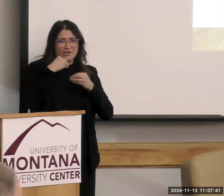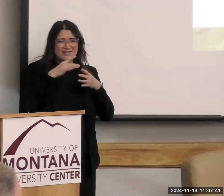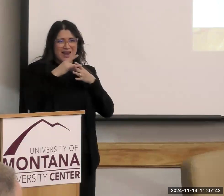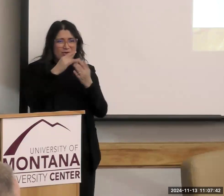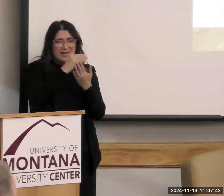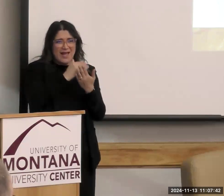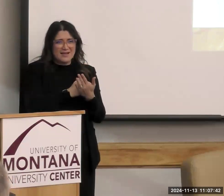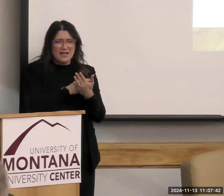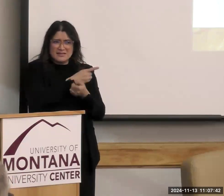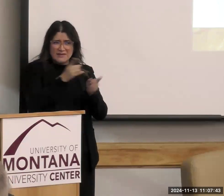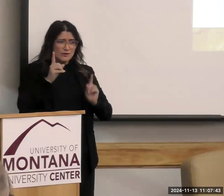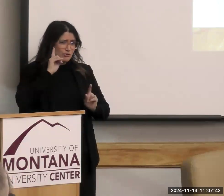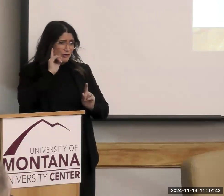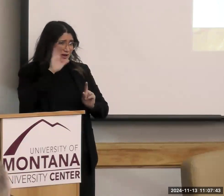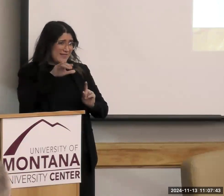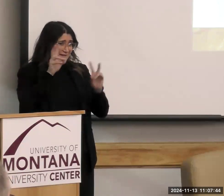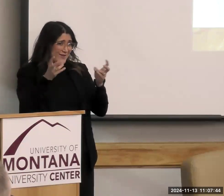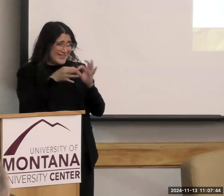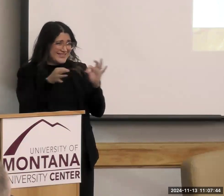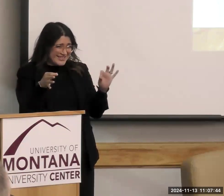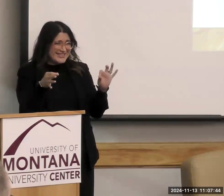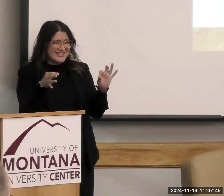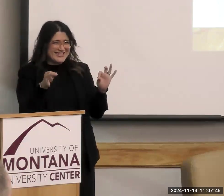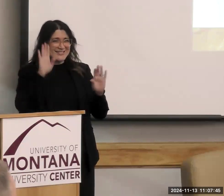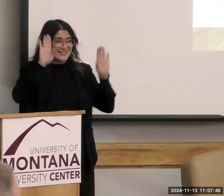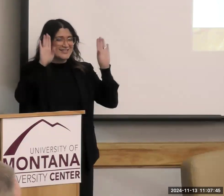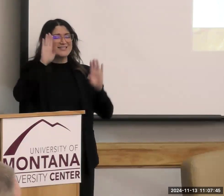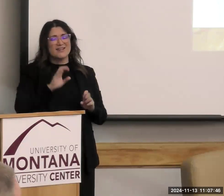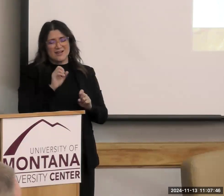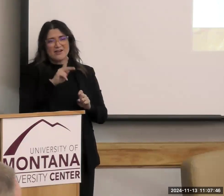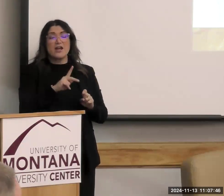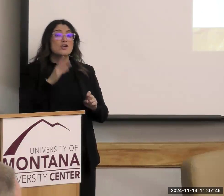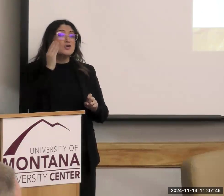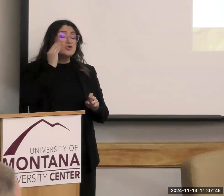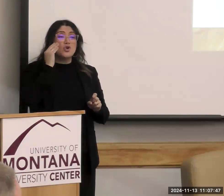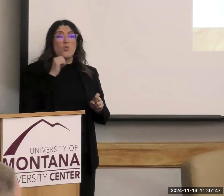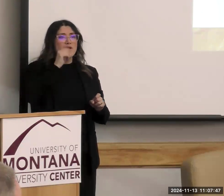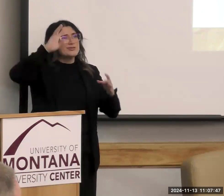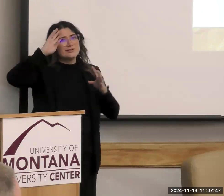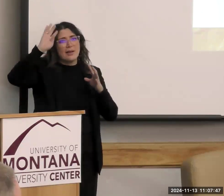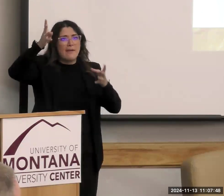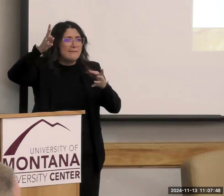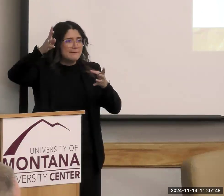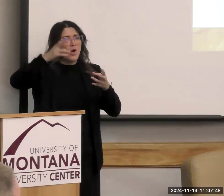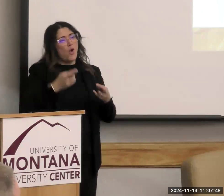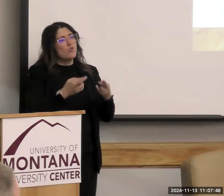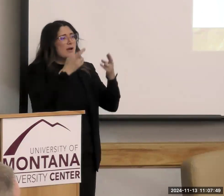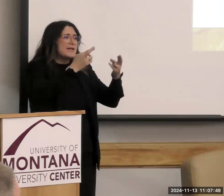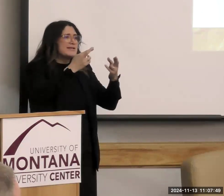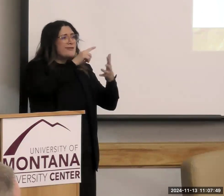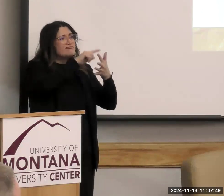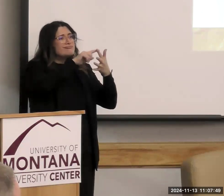any of you heard that phrase before? Okay, you know, we don't just come up with recommendations like,